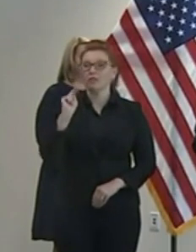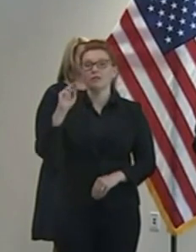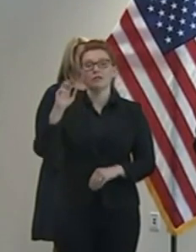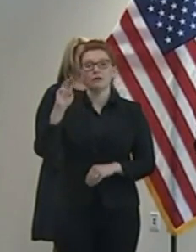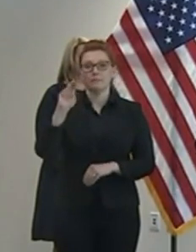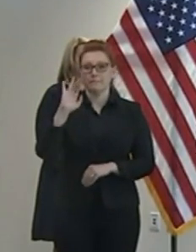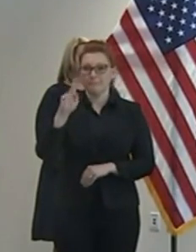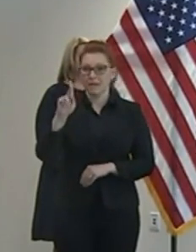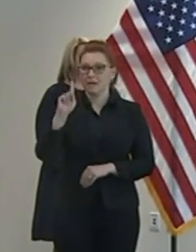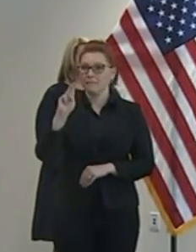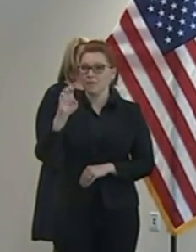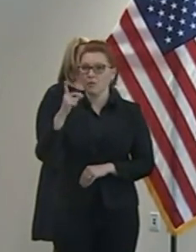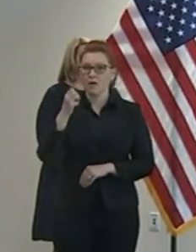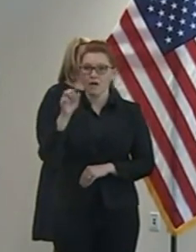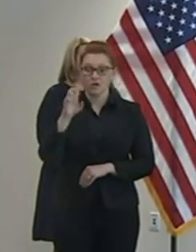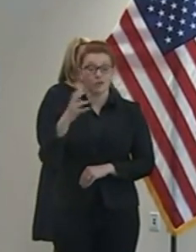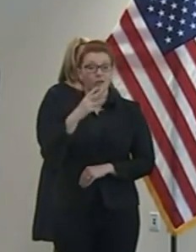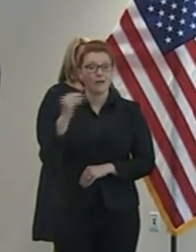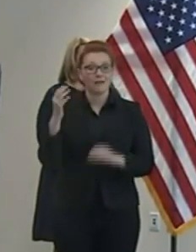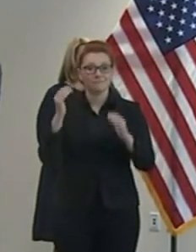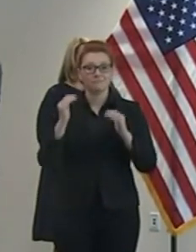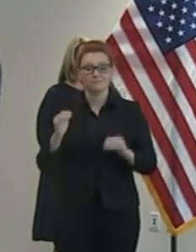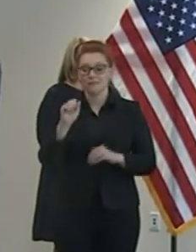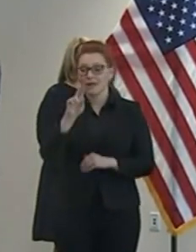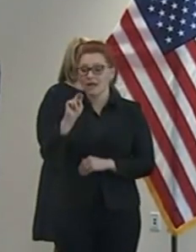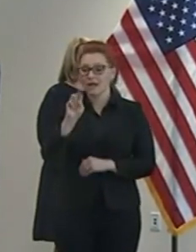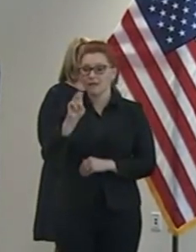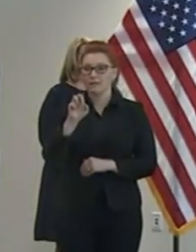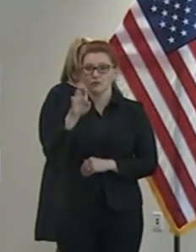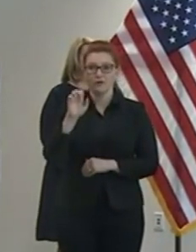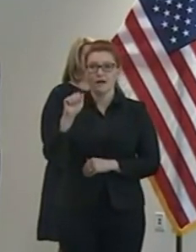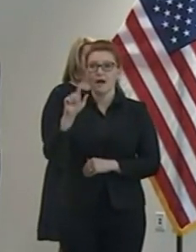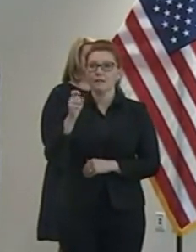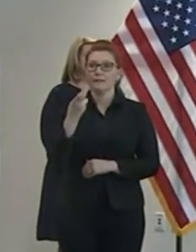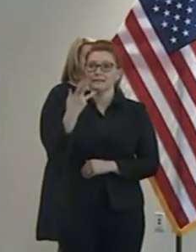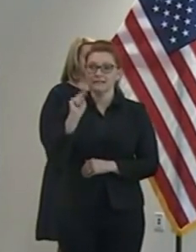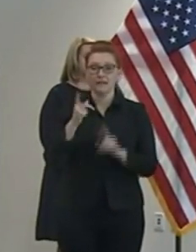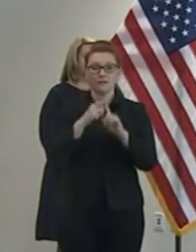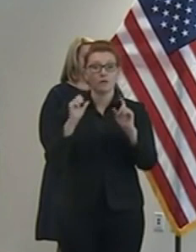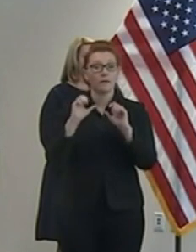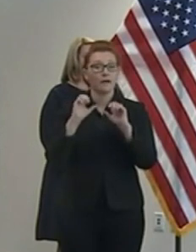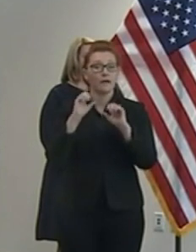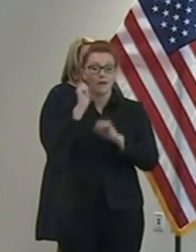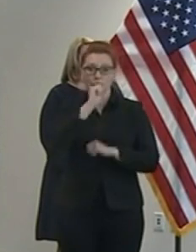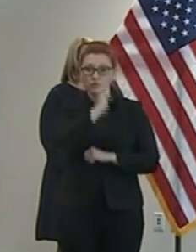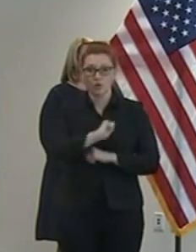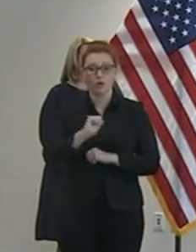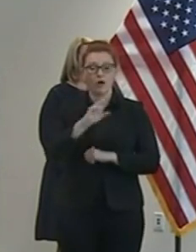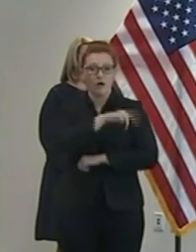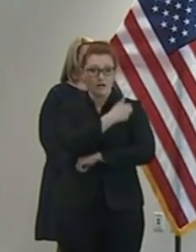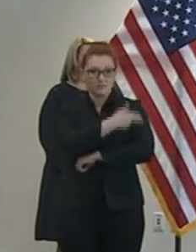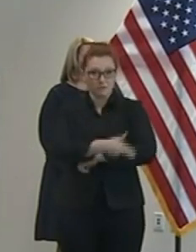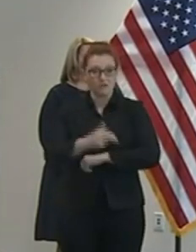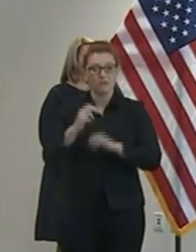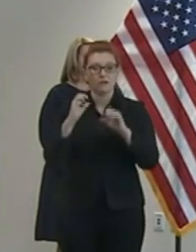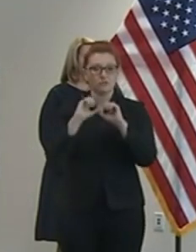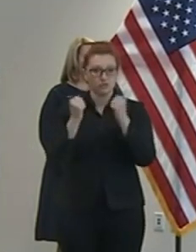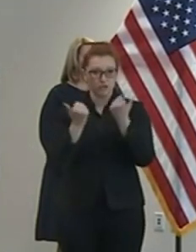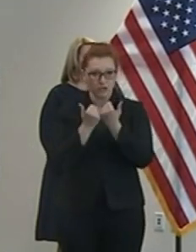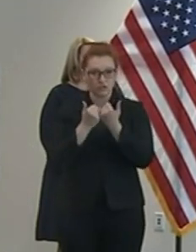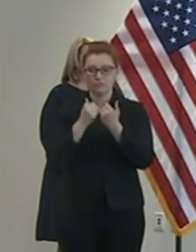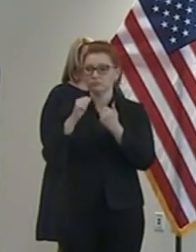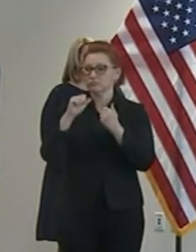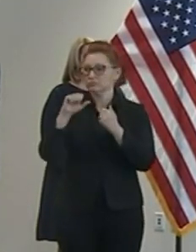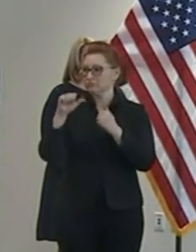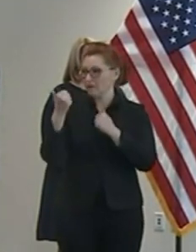Almedian with the Arizona Hospital and Healthcare Association, along with other leaders in the healthcare industry, for